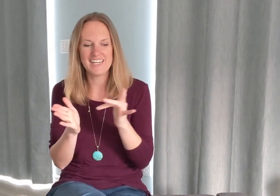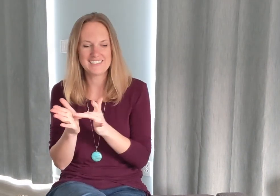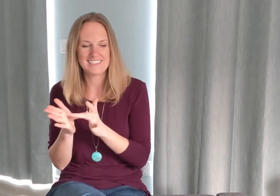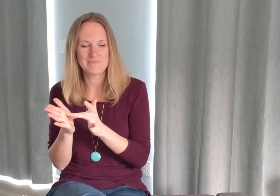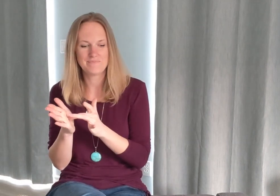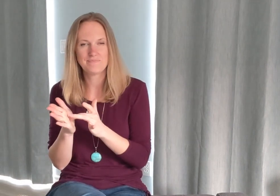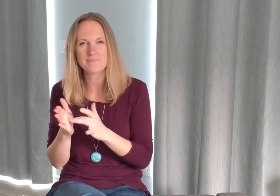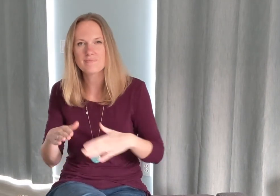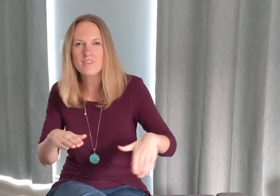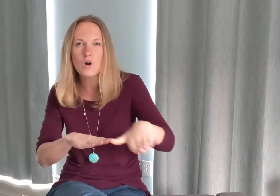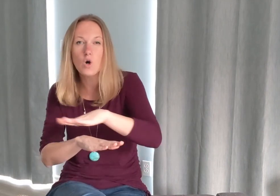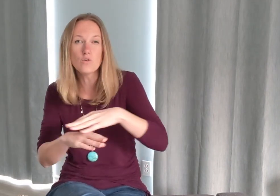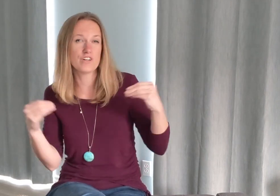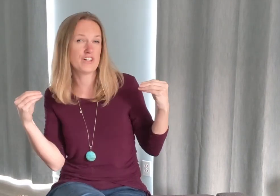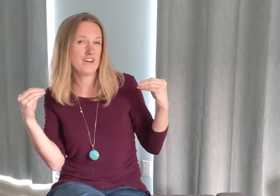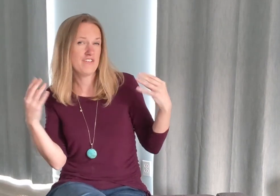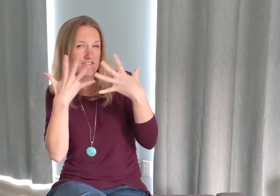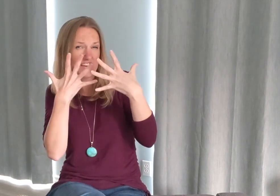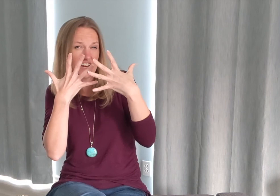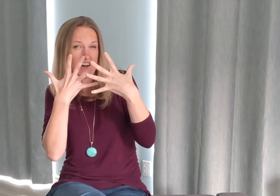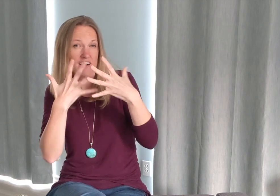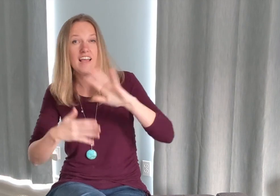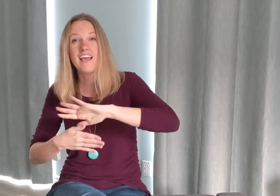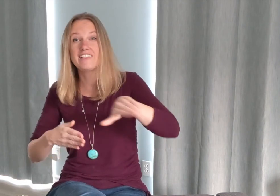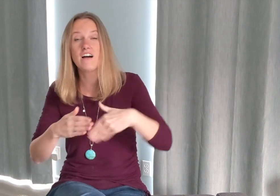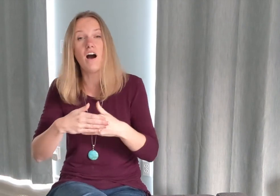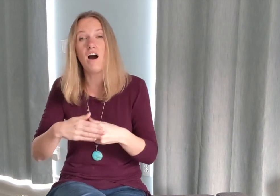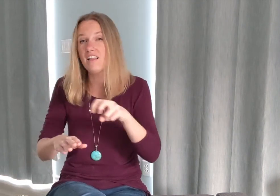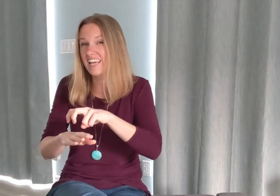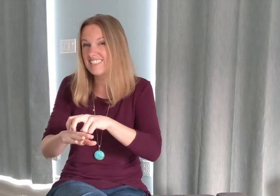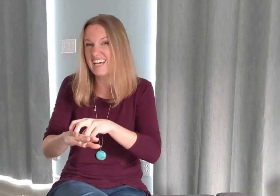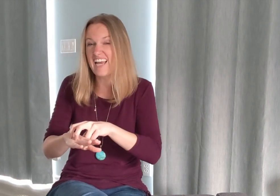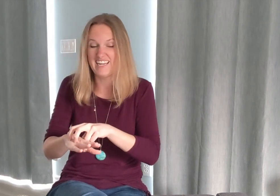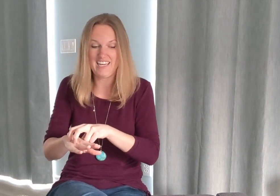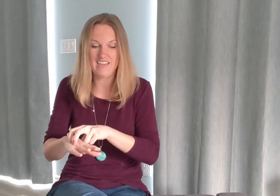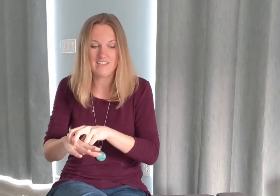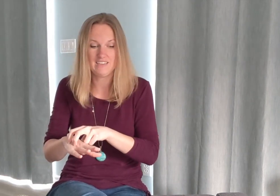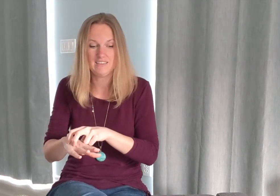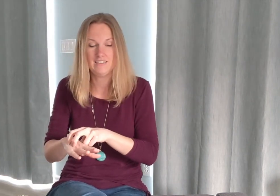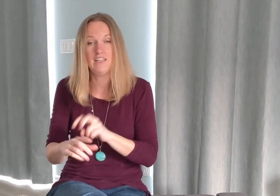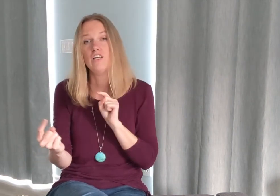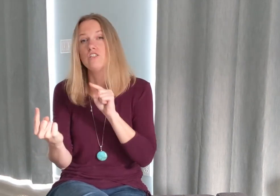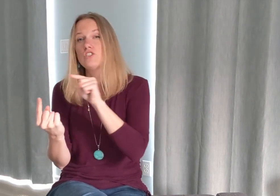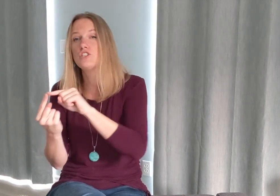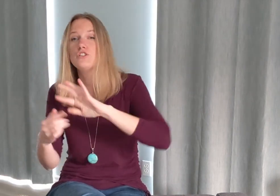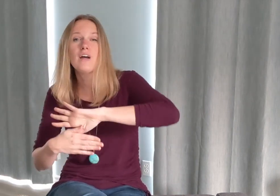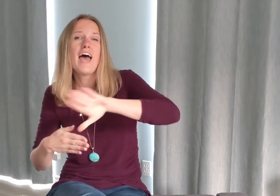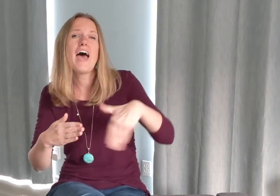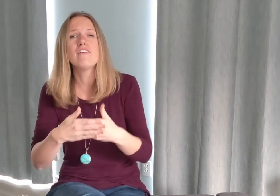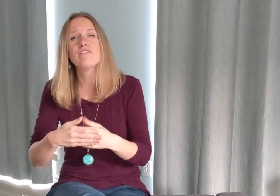over fear and all anxiety to every